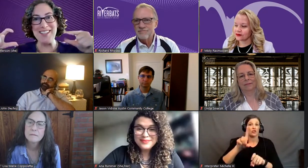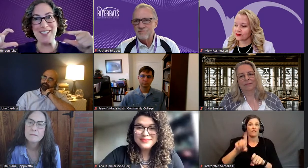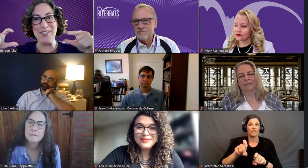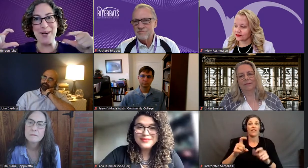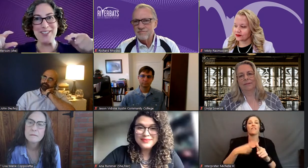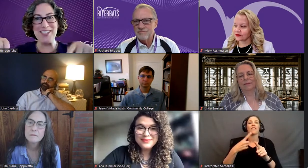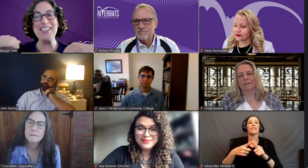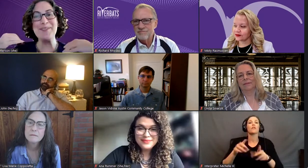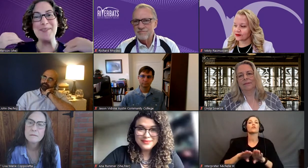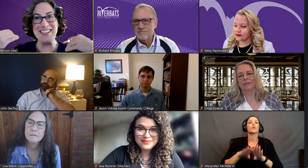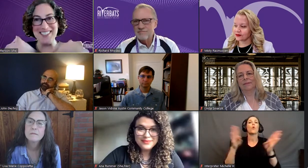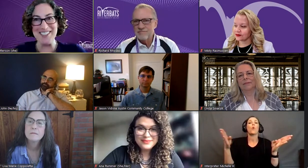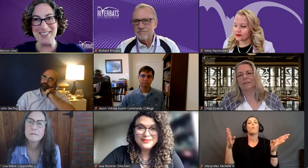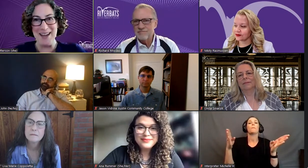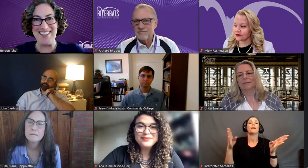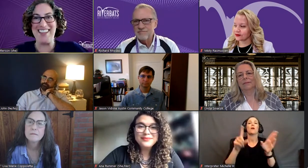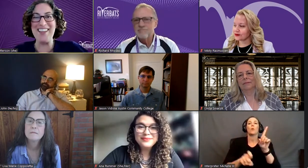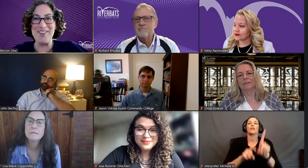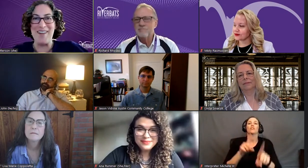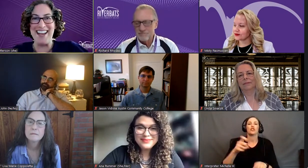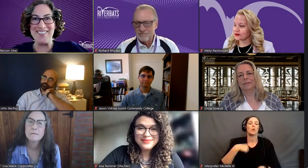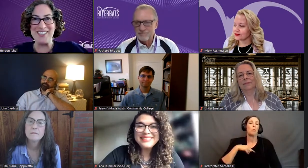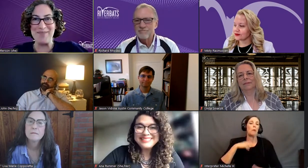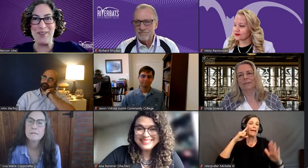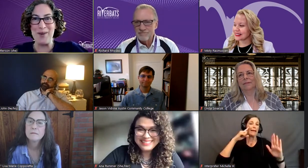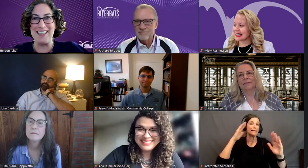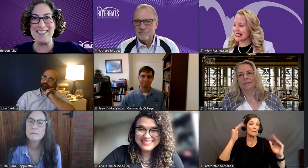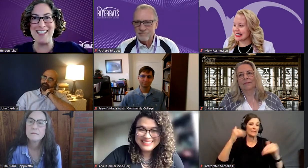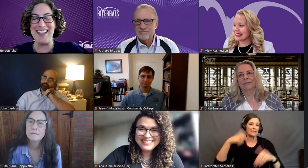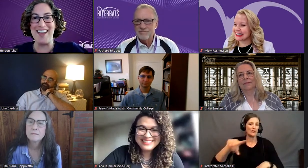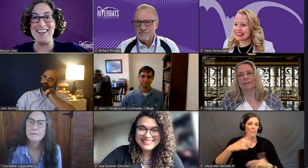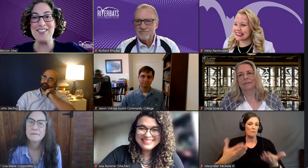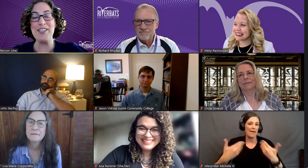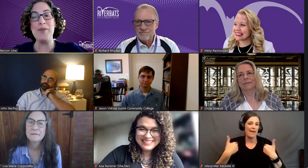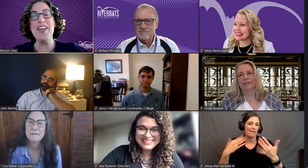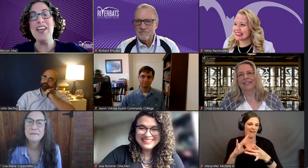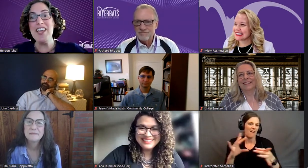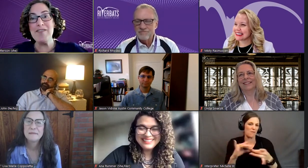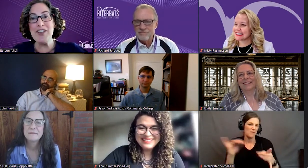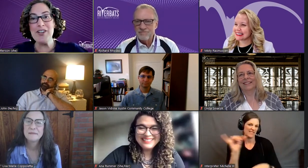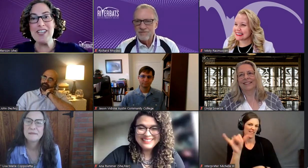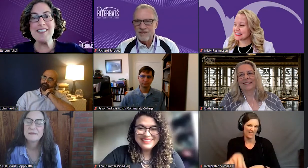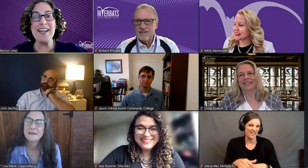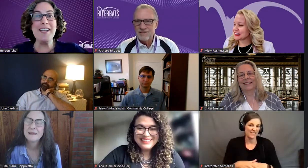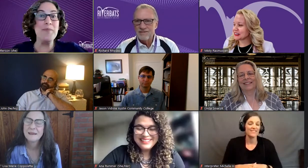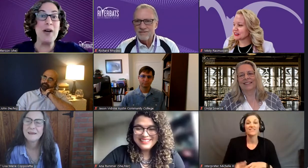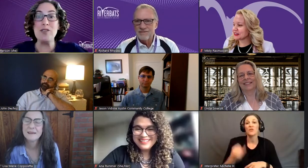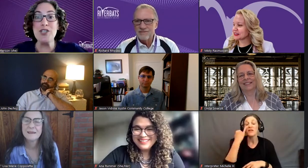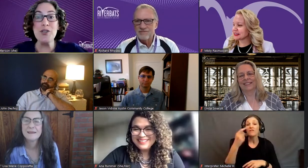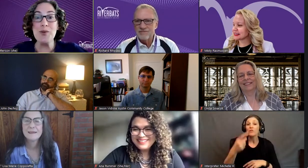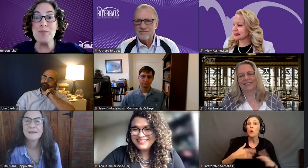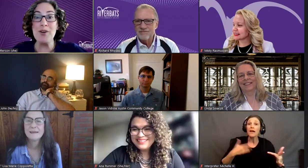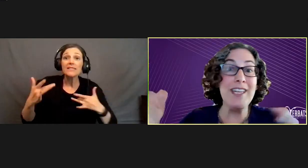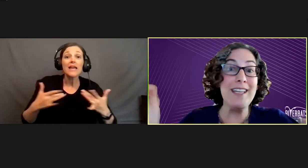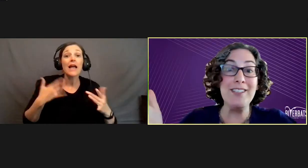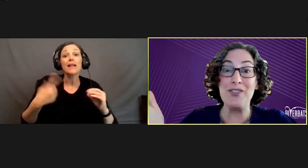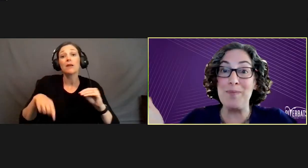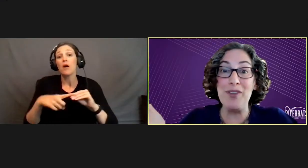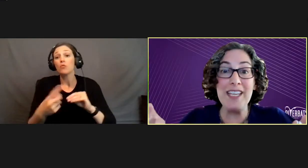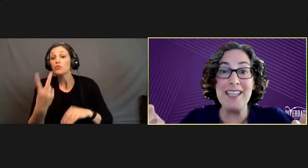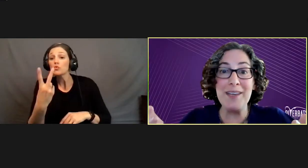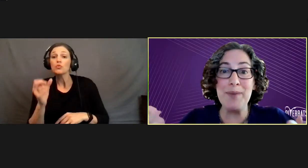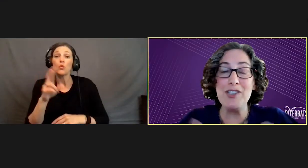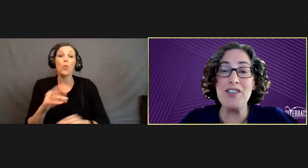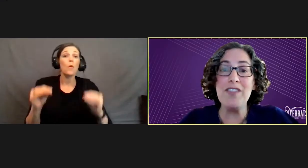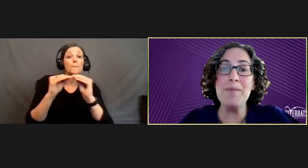an open ended question, because we anticipated that y'all might have some comments like that. So if you're excited about two or more of these